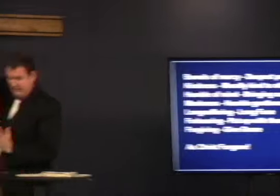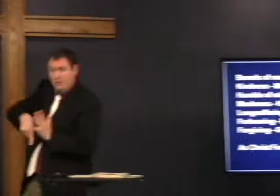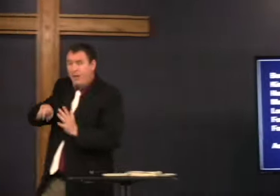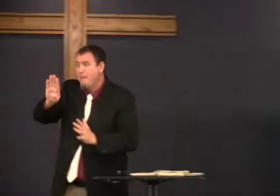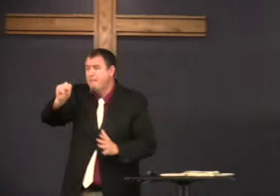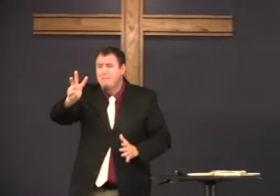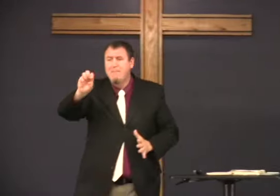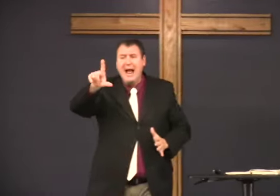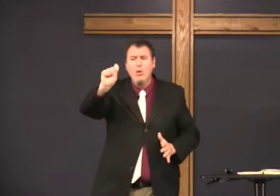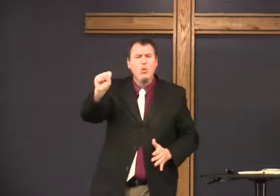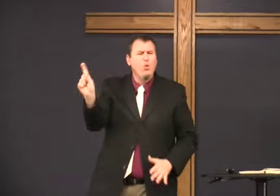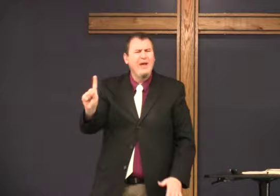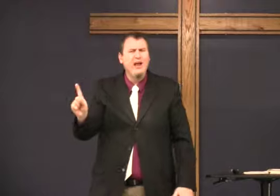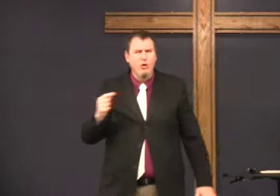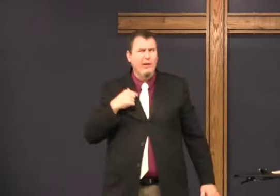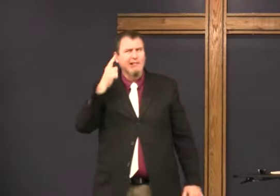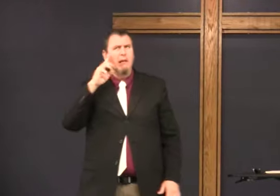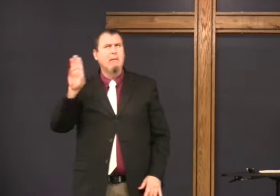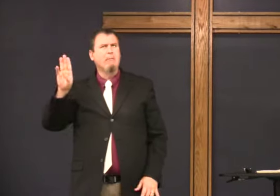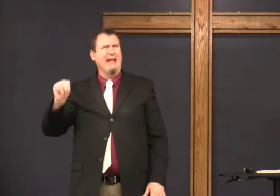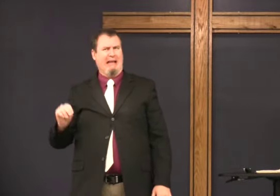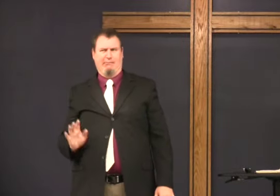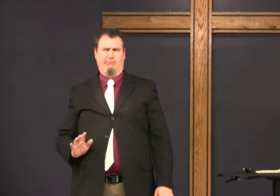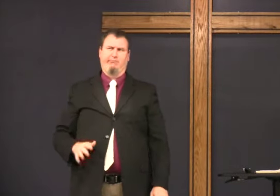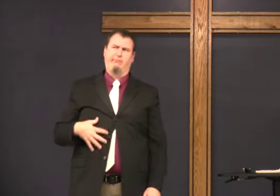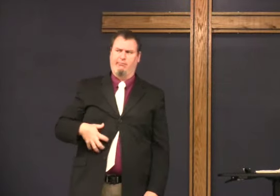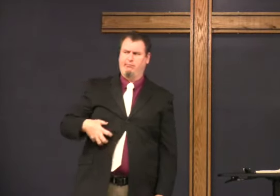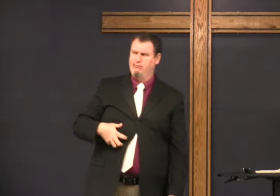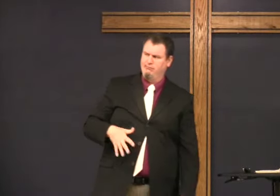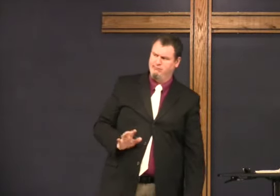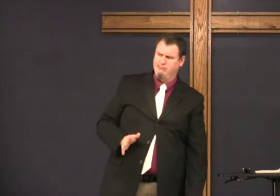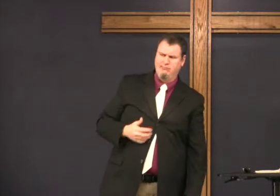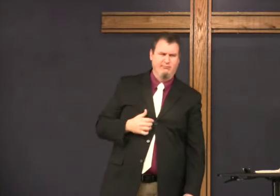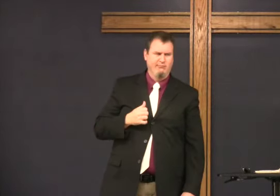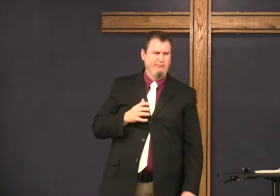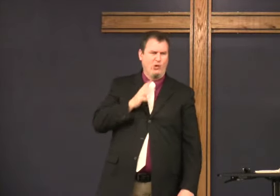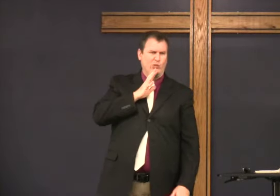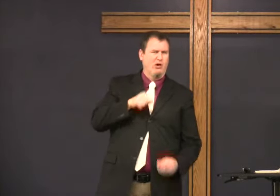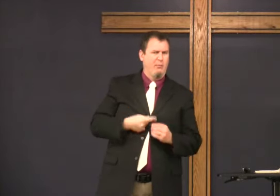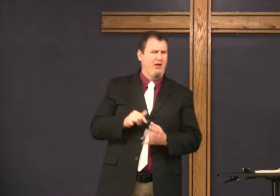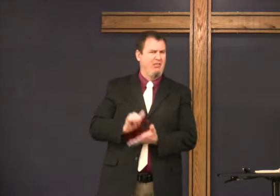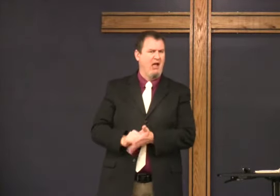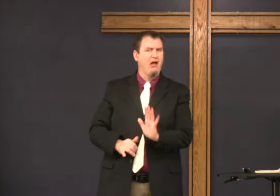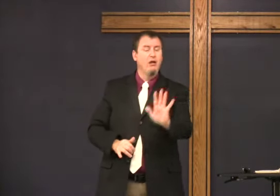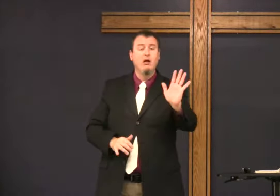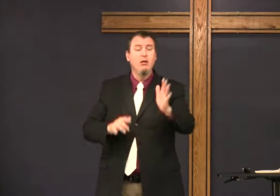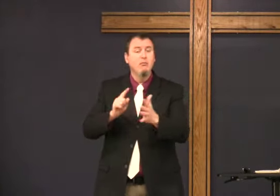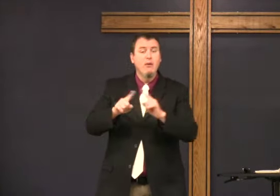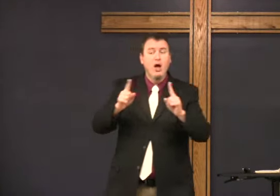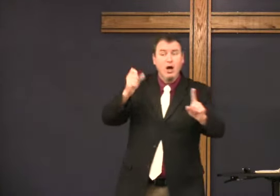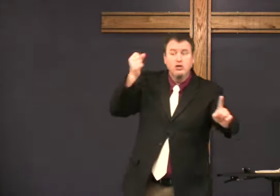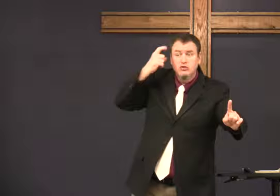So, fouls of mercy. Not how we can be professional. I don't know what I've heard about that, but.